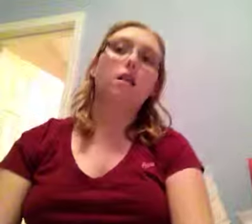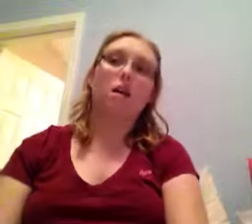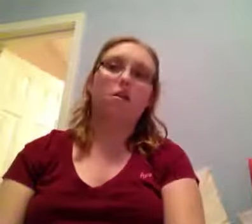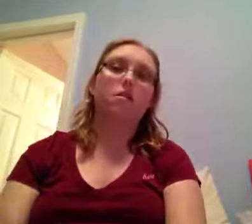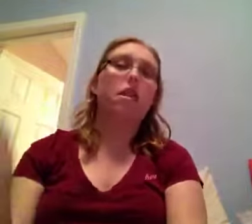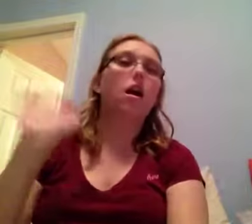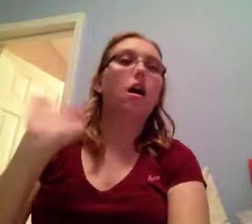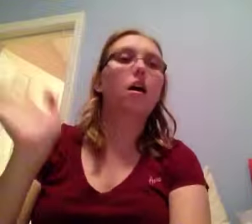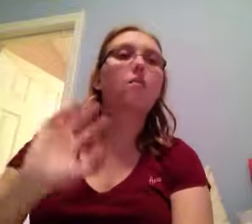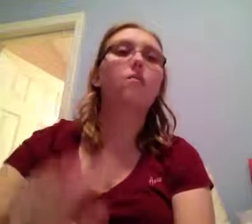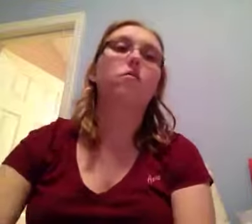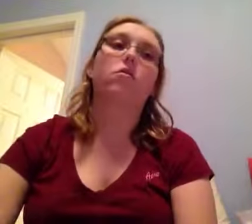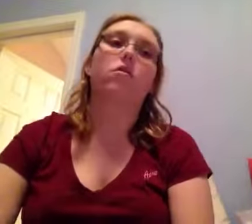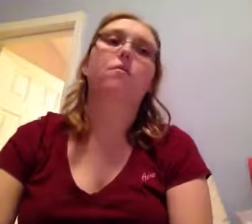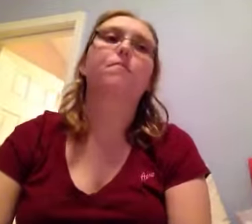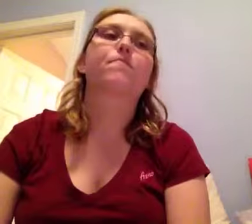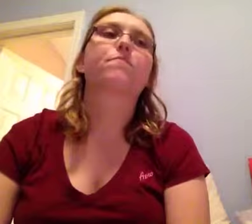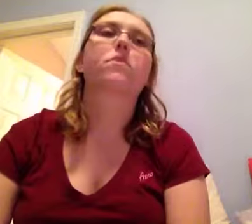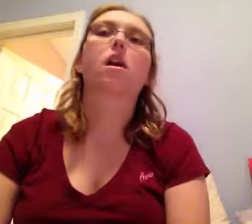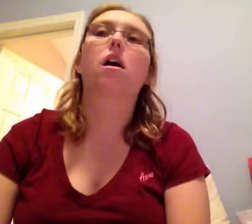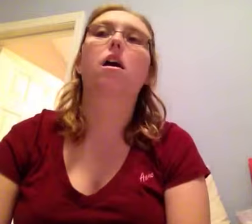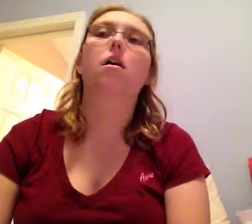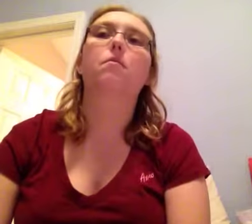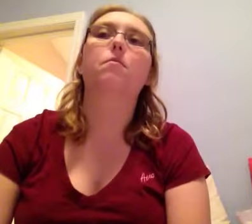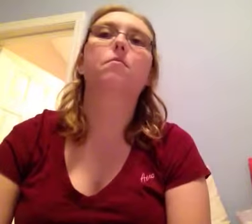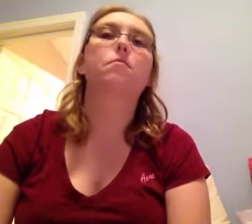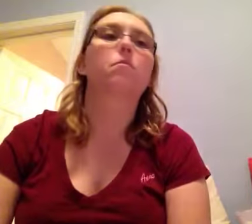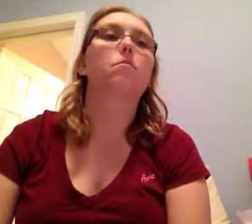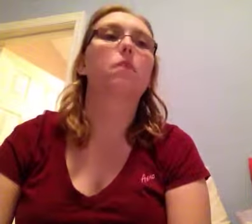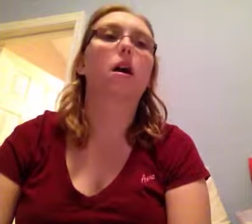Hello, time for my